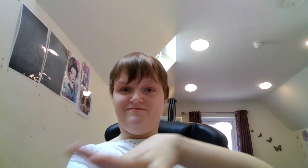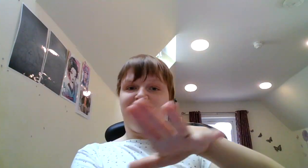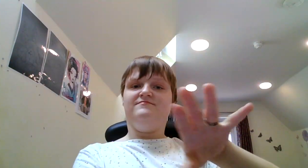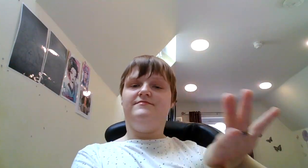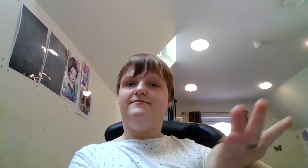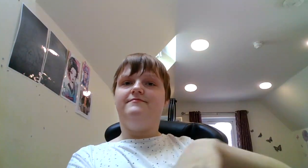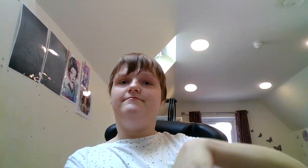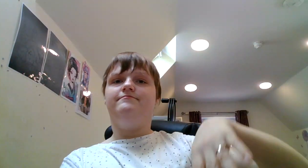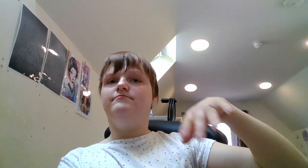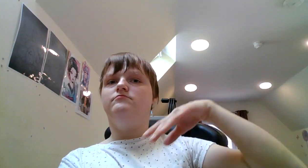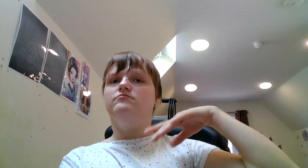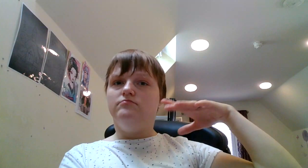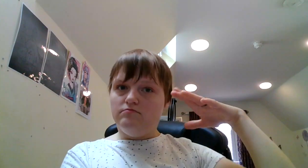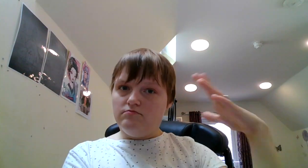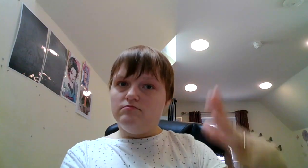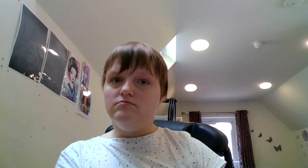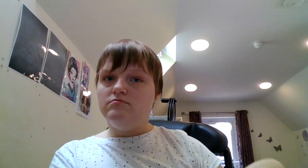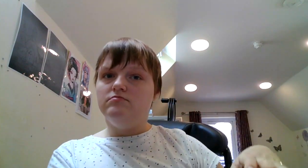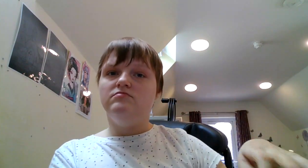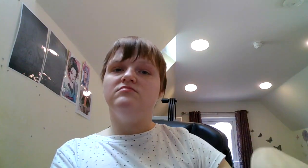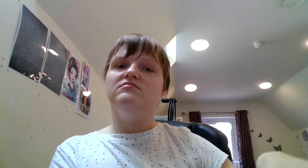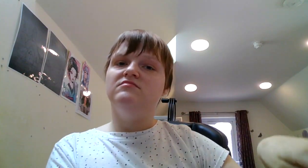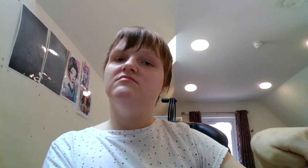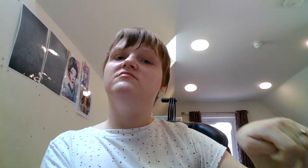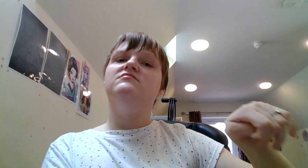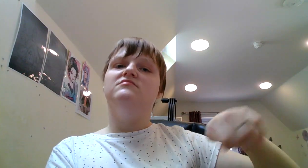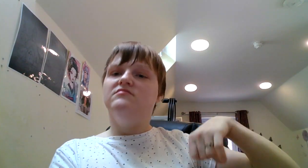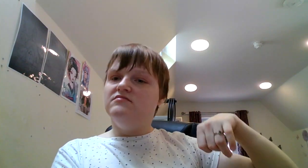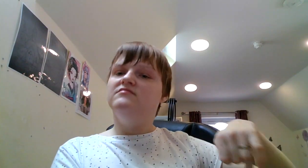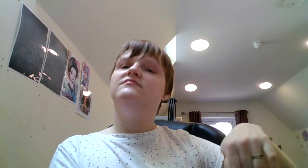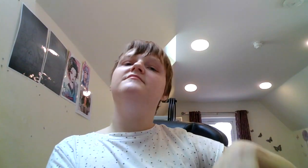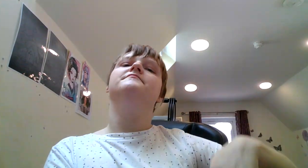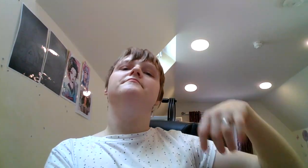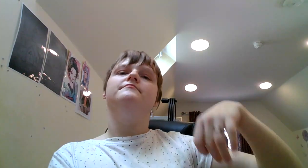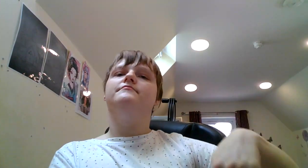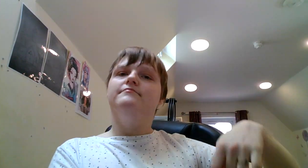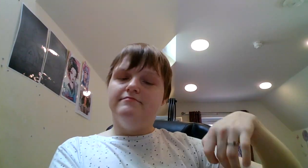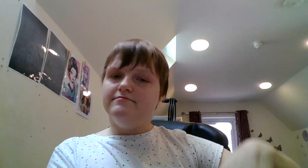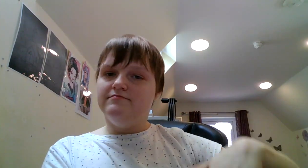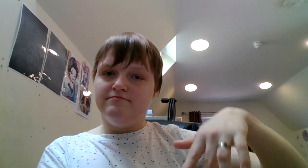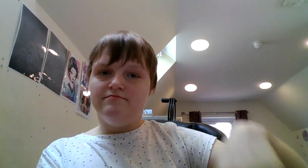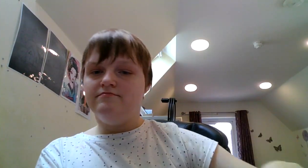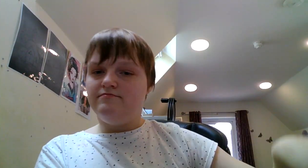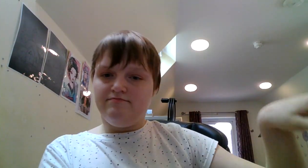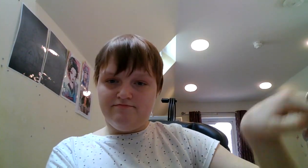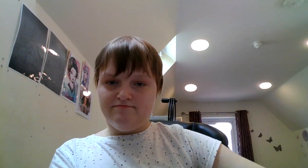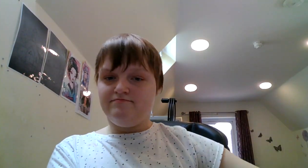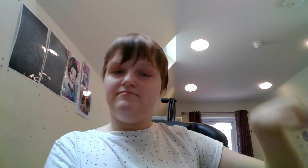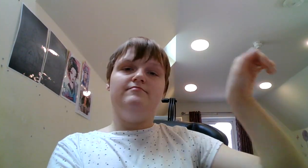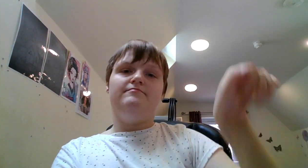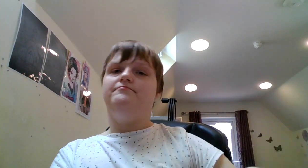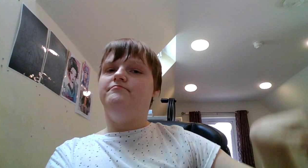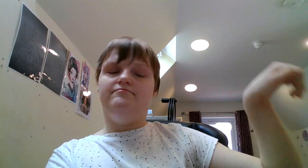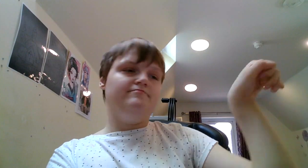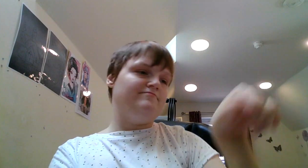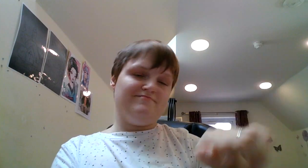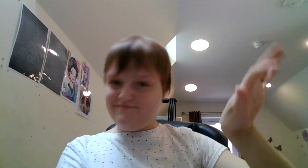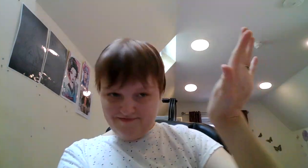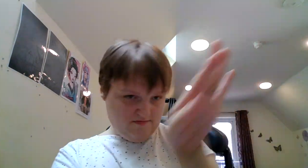live in the world they've been given than to explore the power they have to change it. Impossible is not a fact.